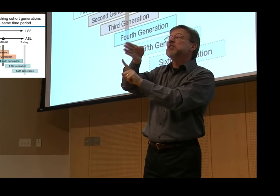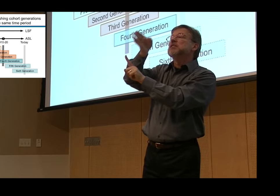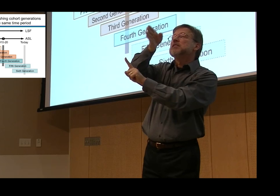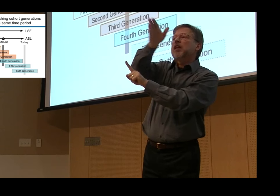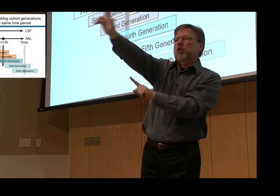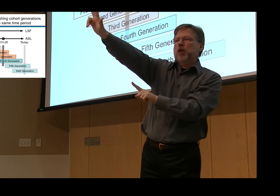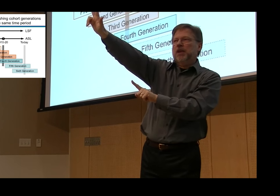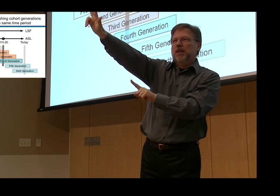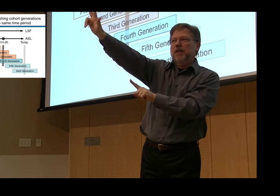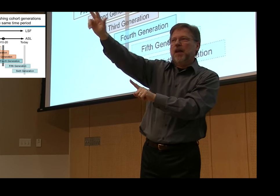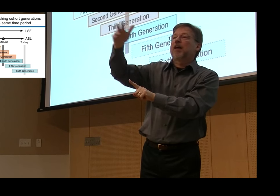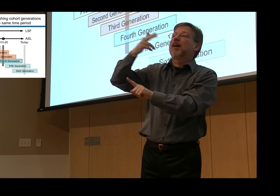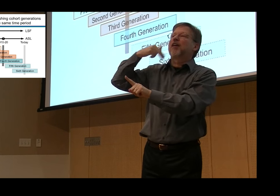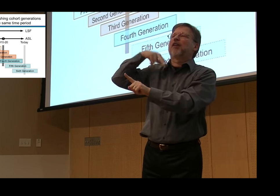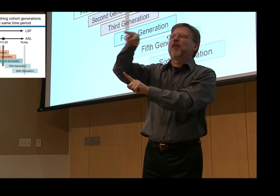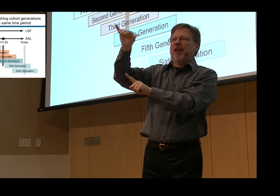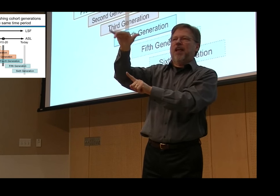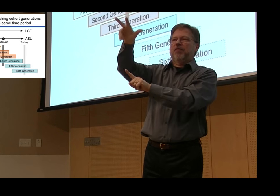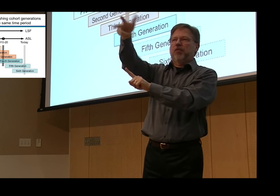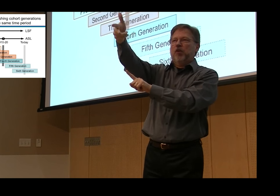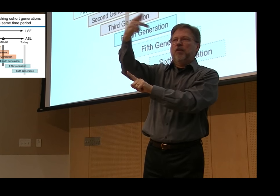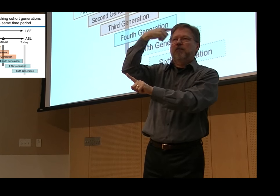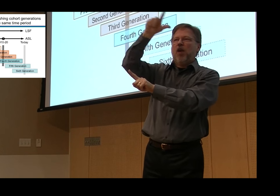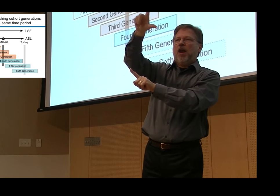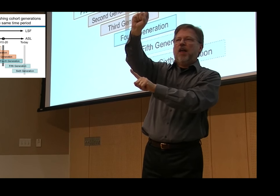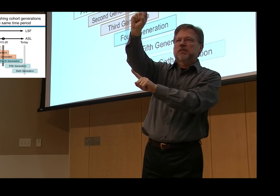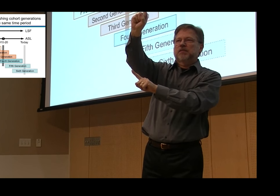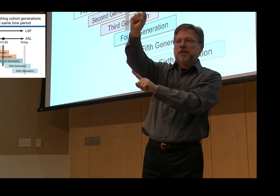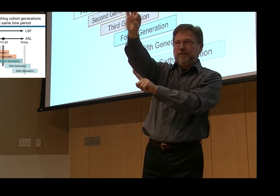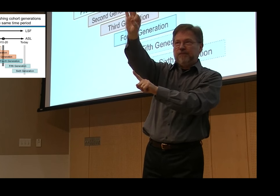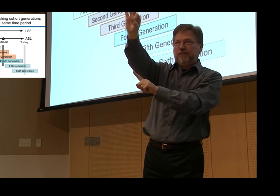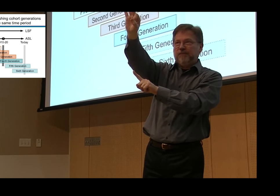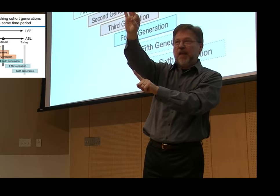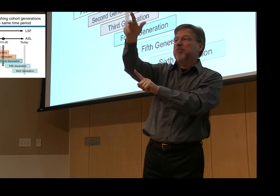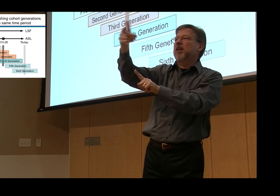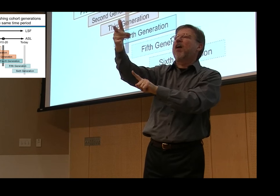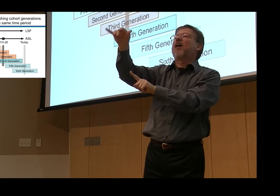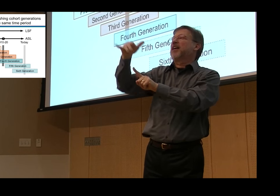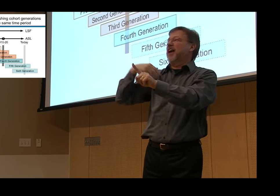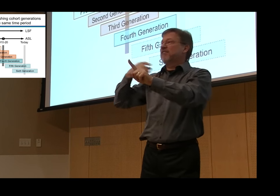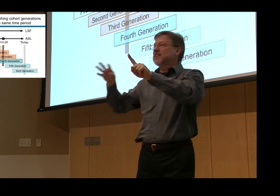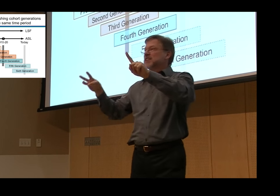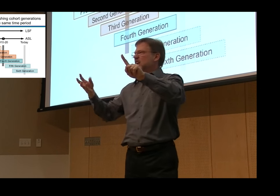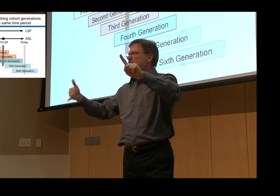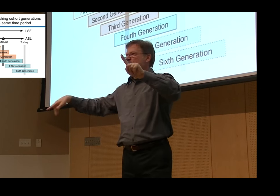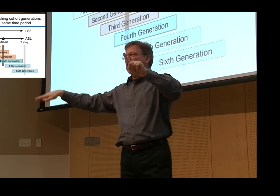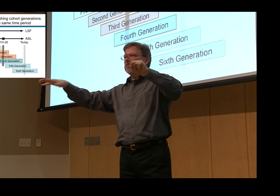he was our connected, even though we don't have him on film, he was first generation, but he was our connection to French